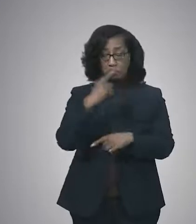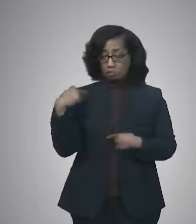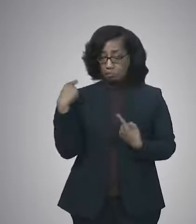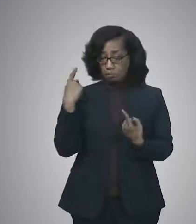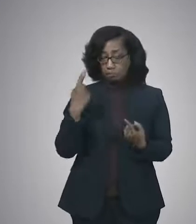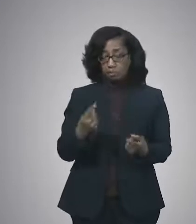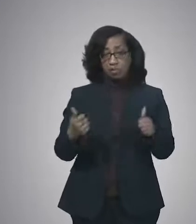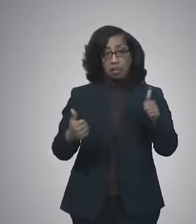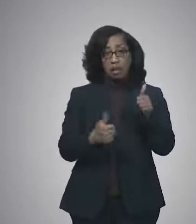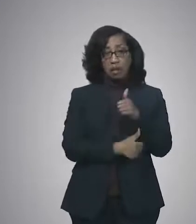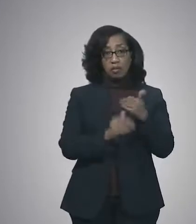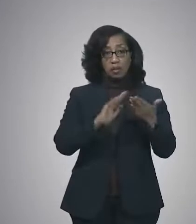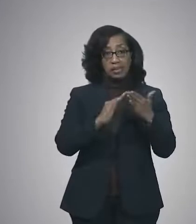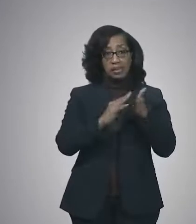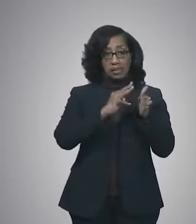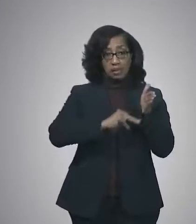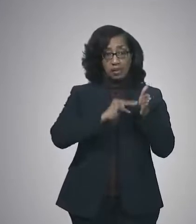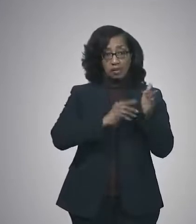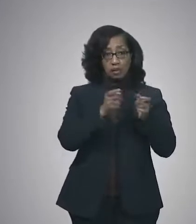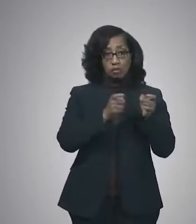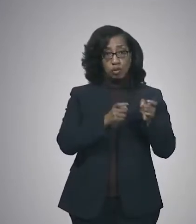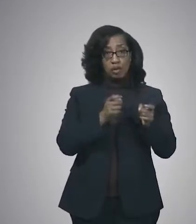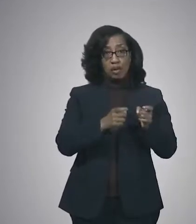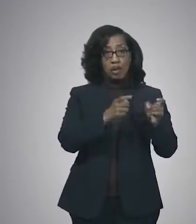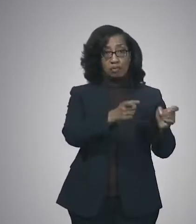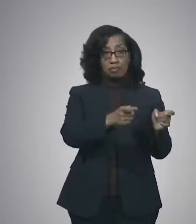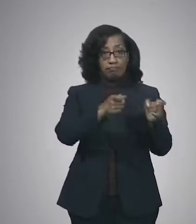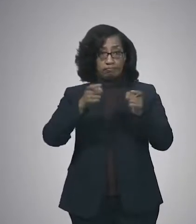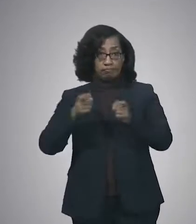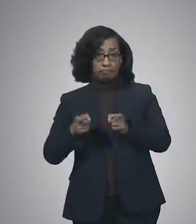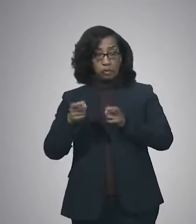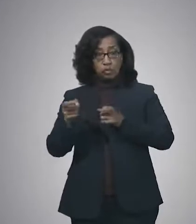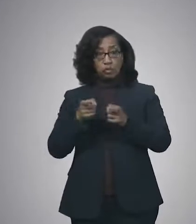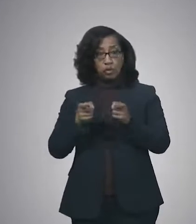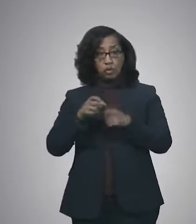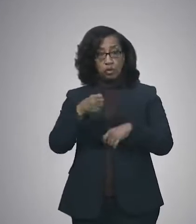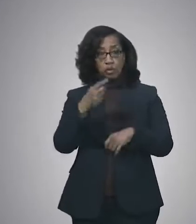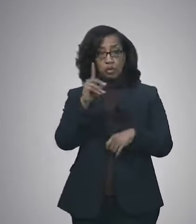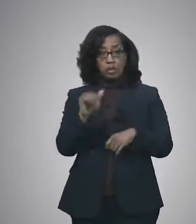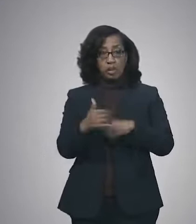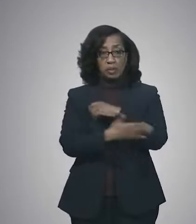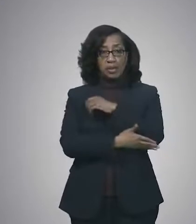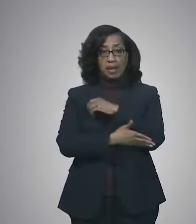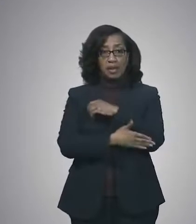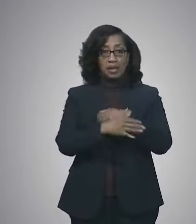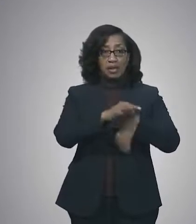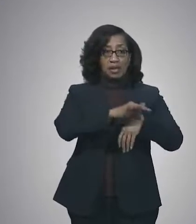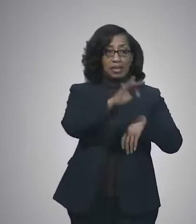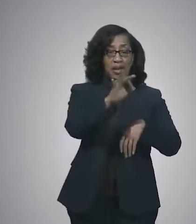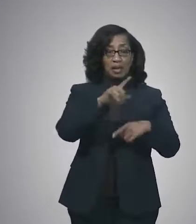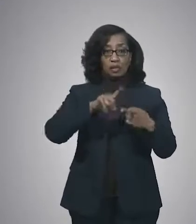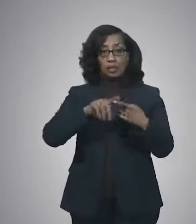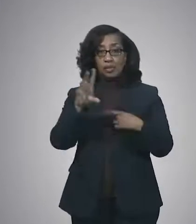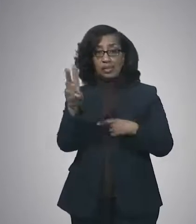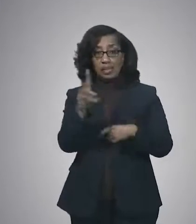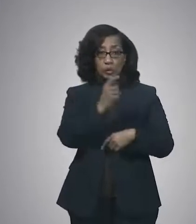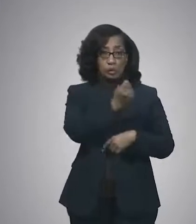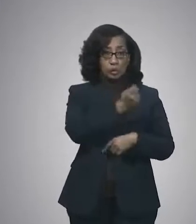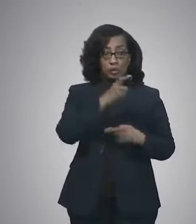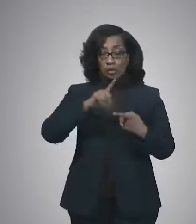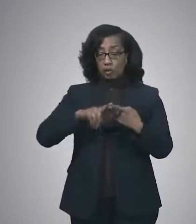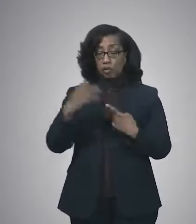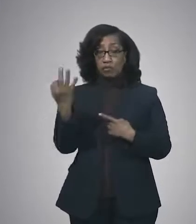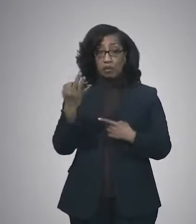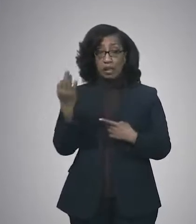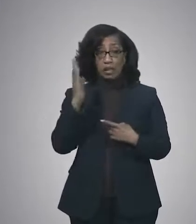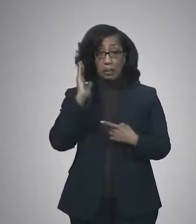of Memphis control and now transitioned to Shelby County from 9 a.m. to 6 p.m. Tuesday through Friday. It